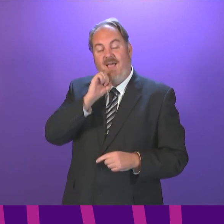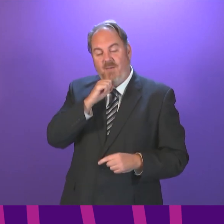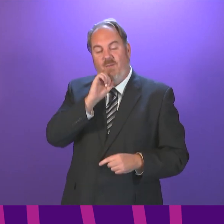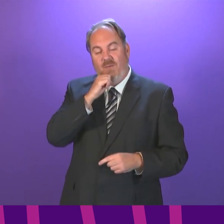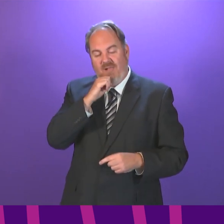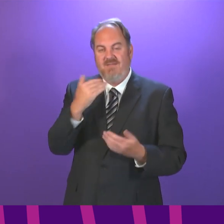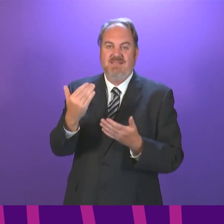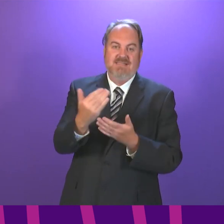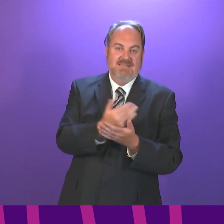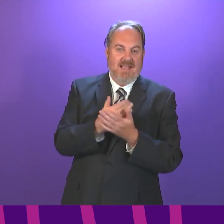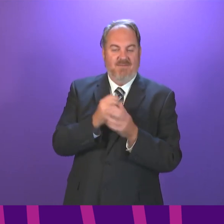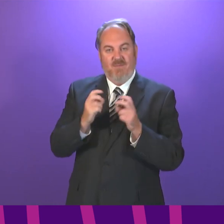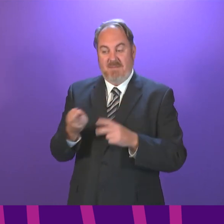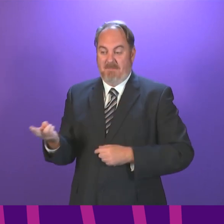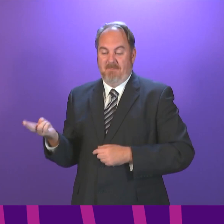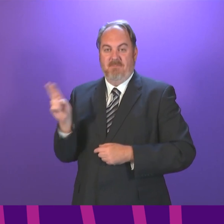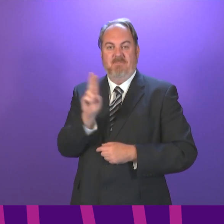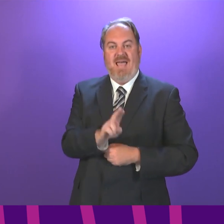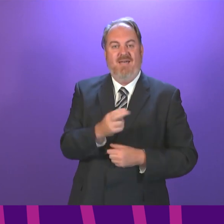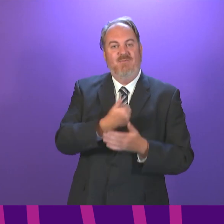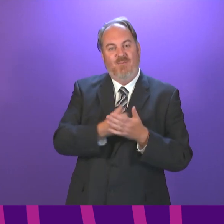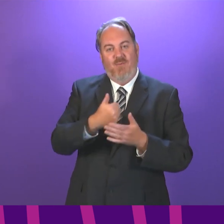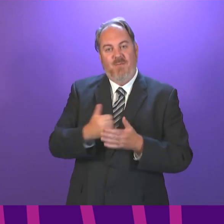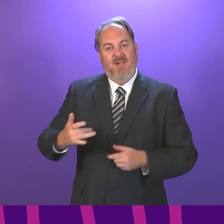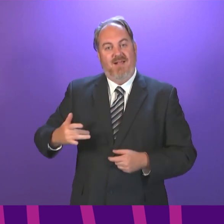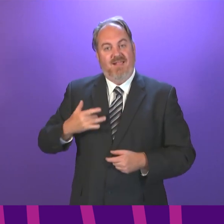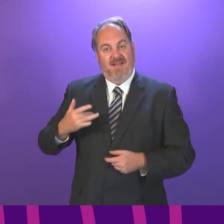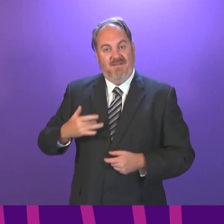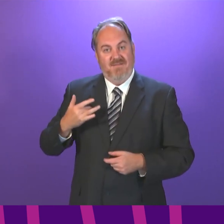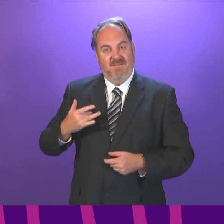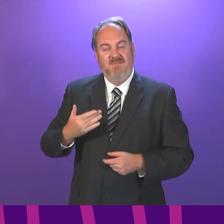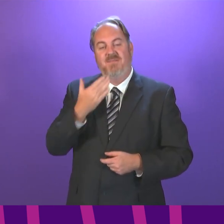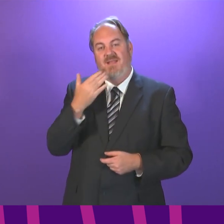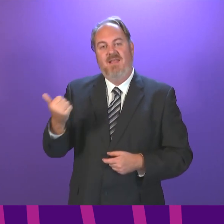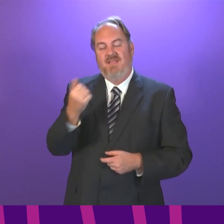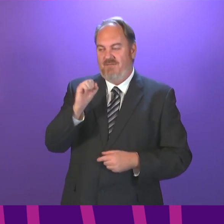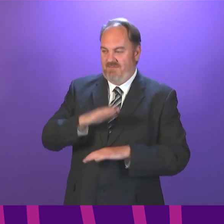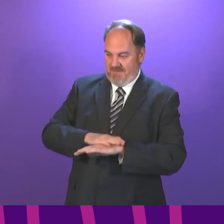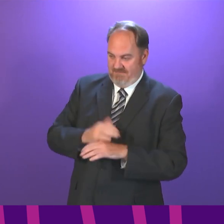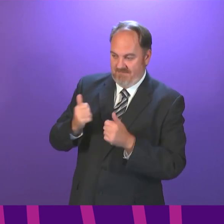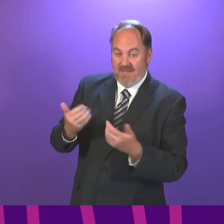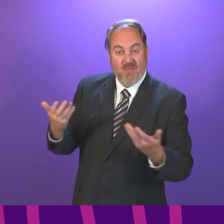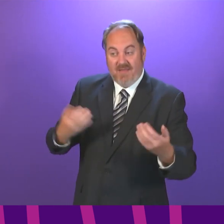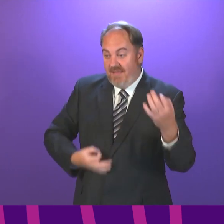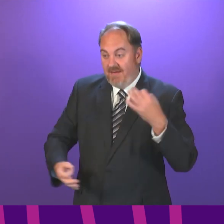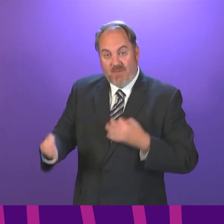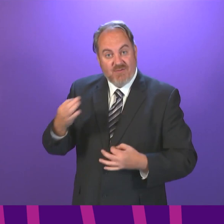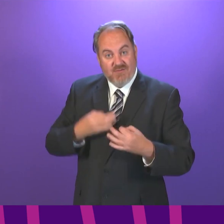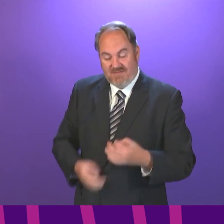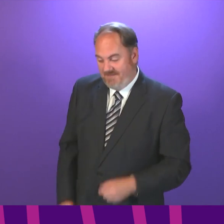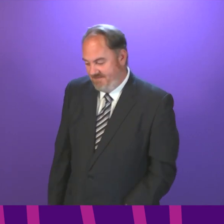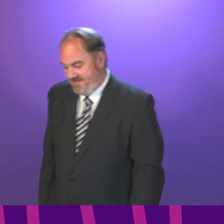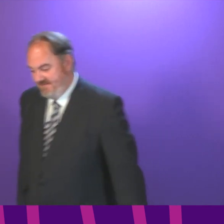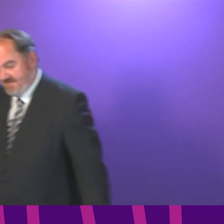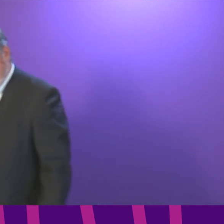securely return to the ways of life that we all value so much. Thank you, presenting officer. I look forward now, of course, to questions.